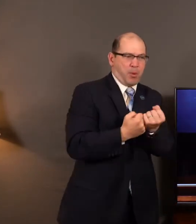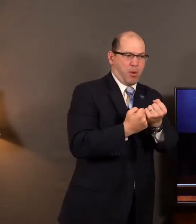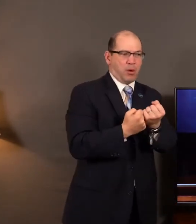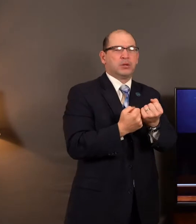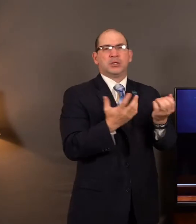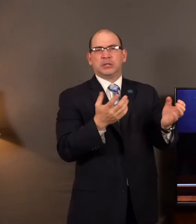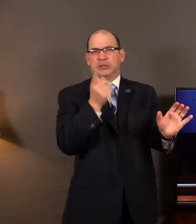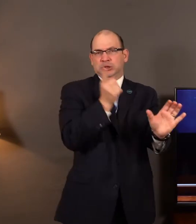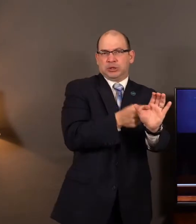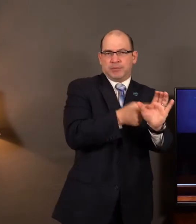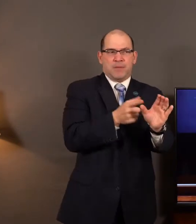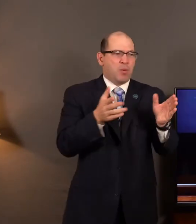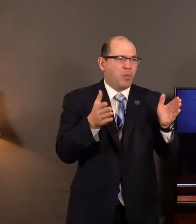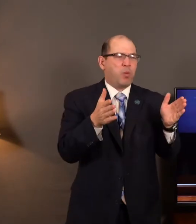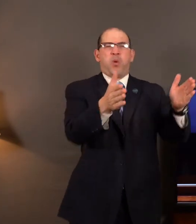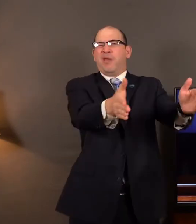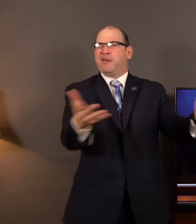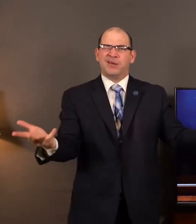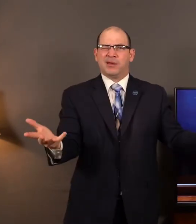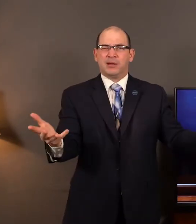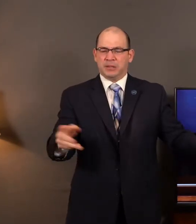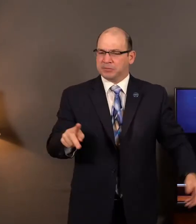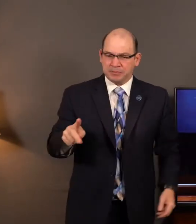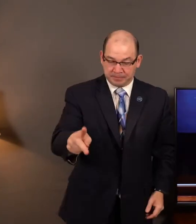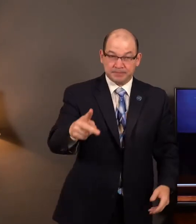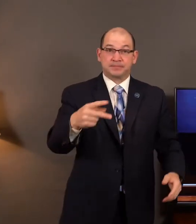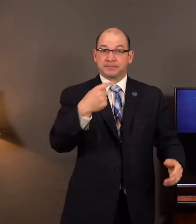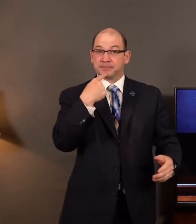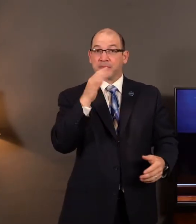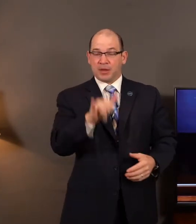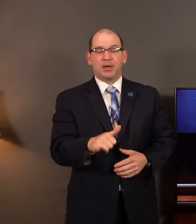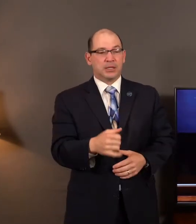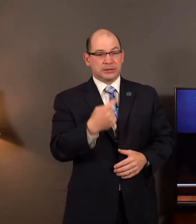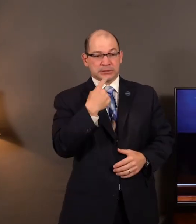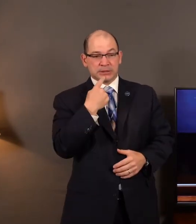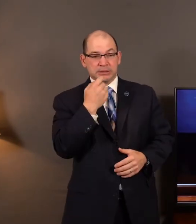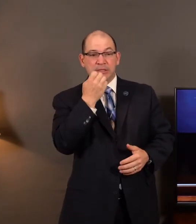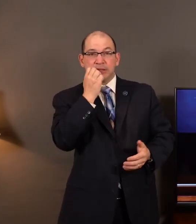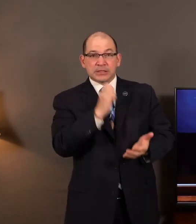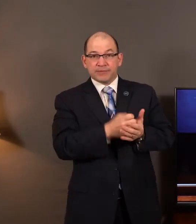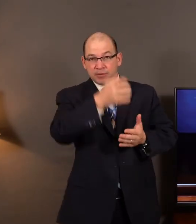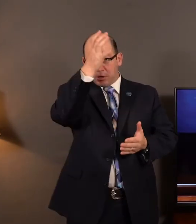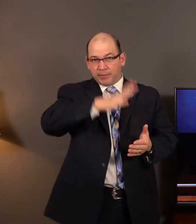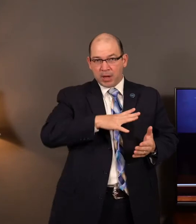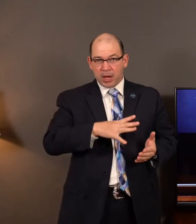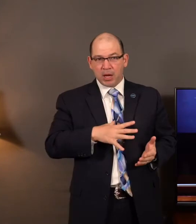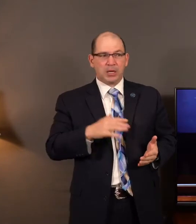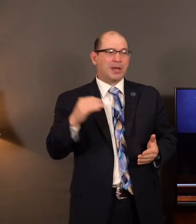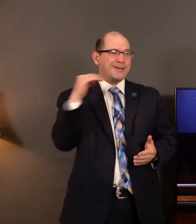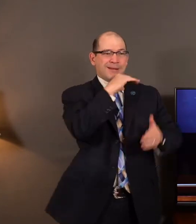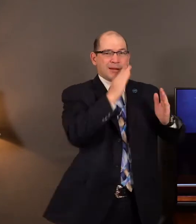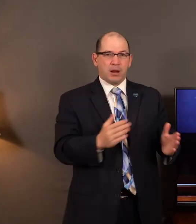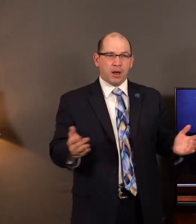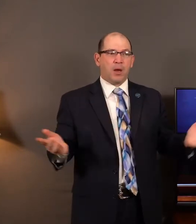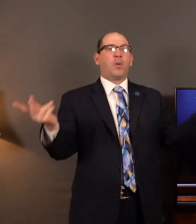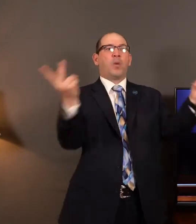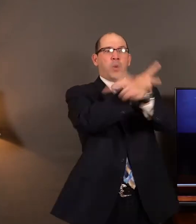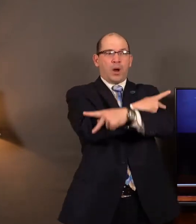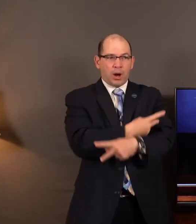And Paul spoke of this in 1 Timothy 3.13. But evil men and seducers shall wax worse and worse, deceiving and being deceived. Isaiah